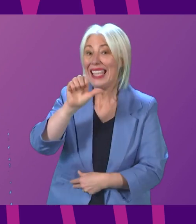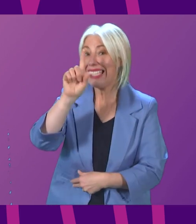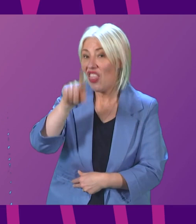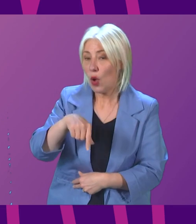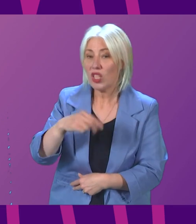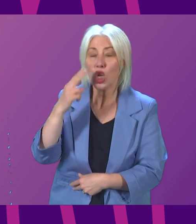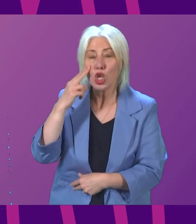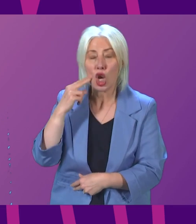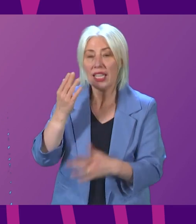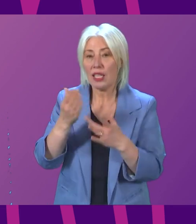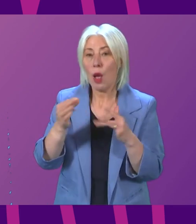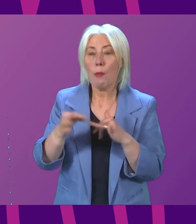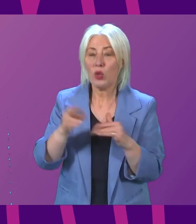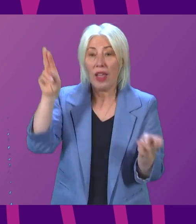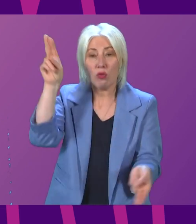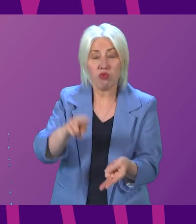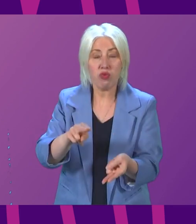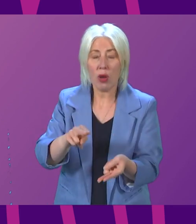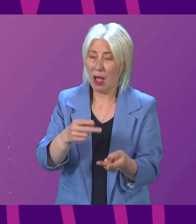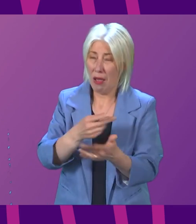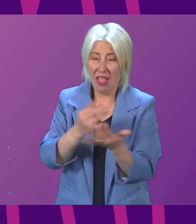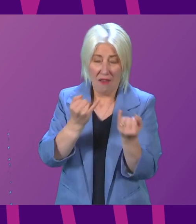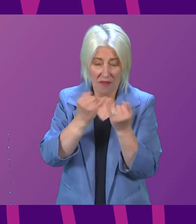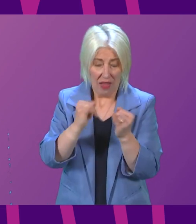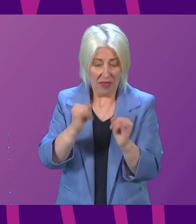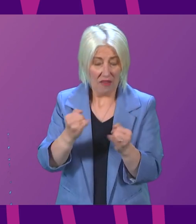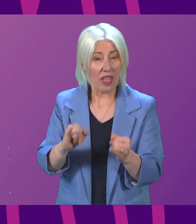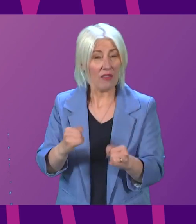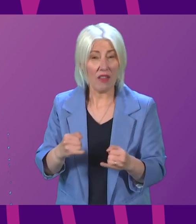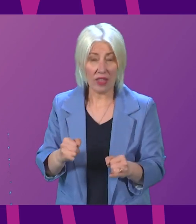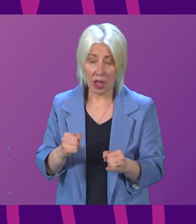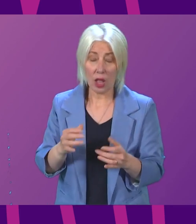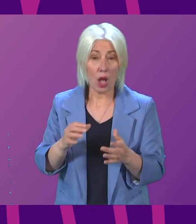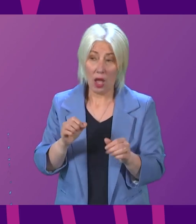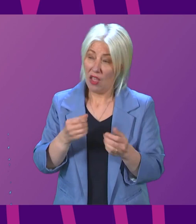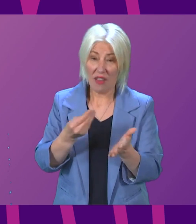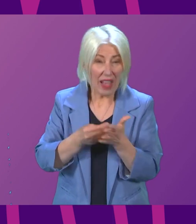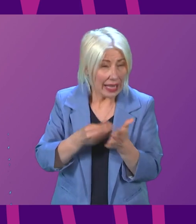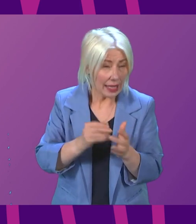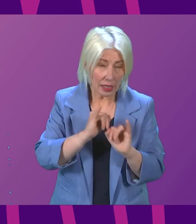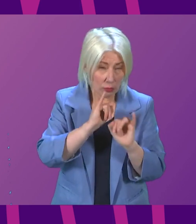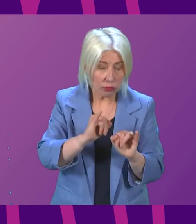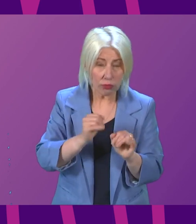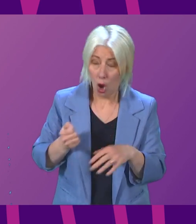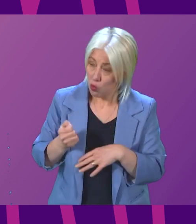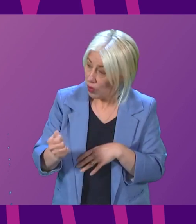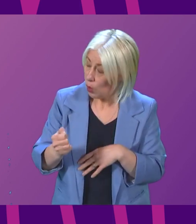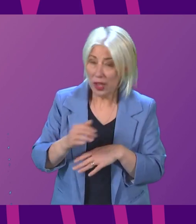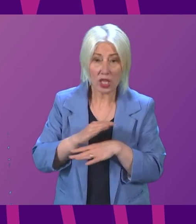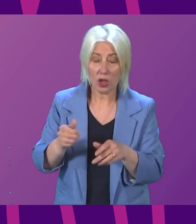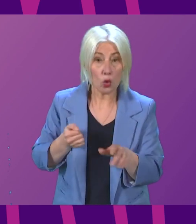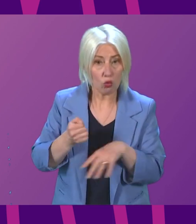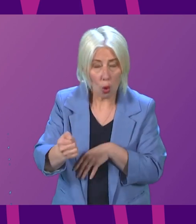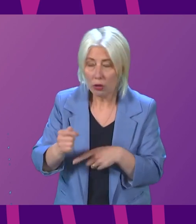midwives short. This is a litany of failures. A black hole in our public finances, railways that don't run, ferries that don't sail,